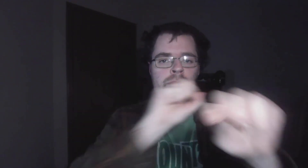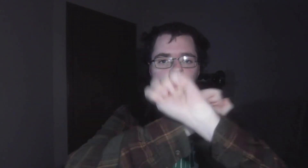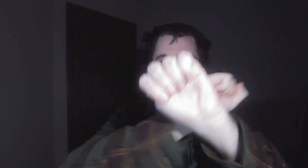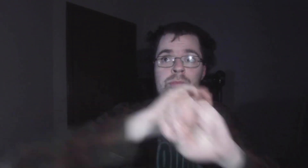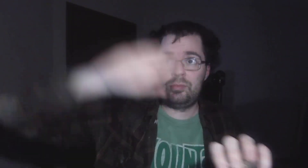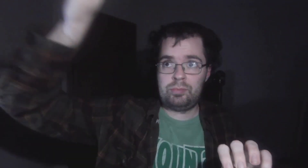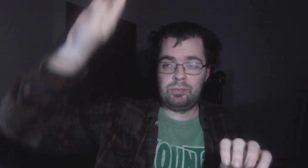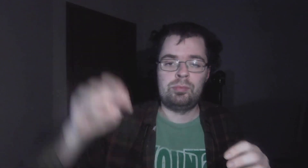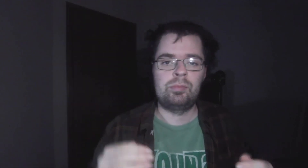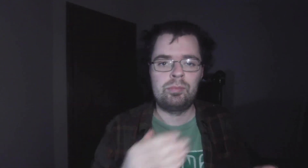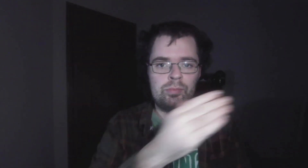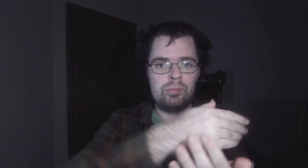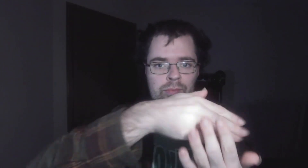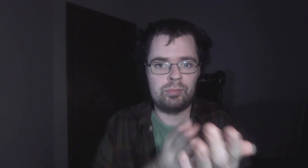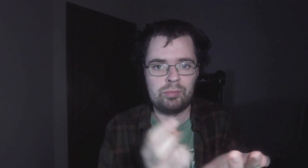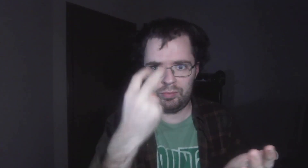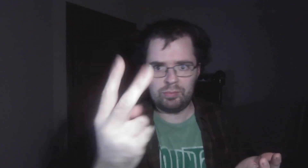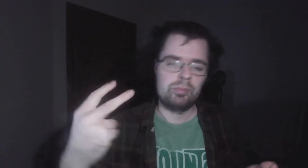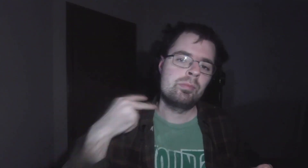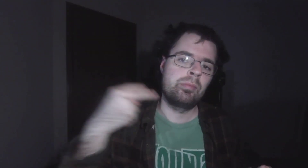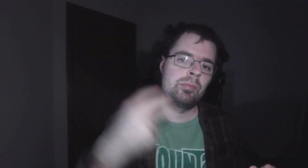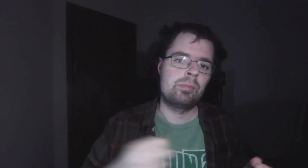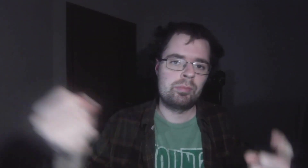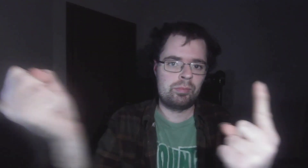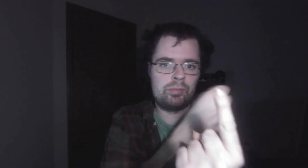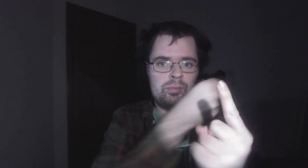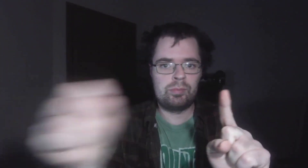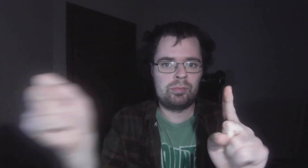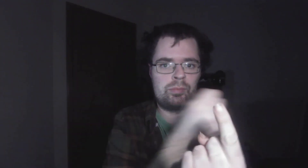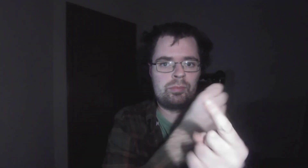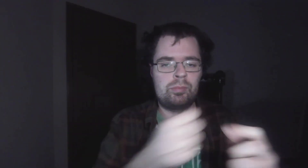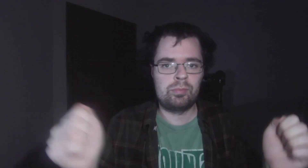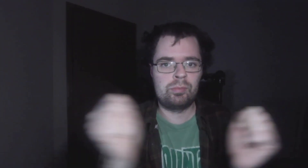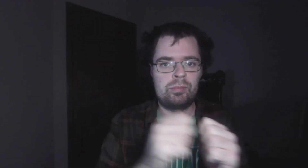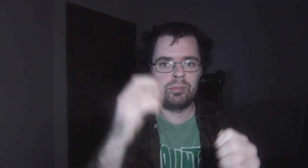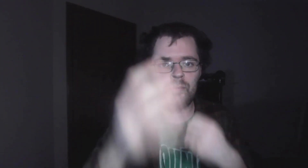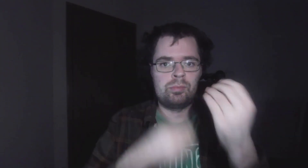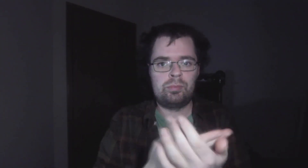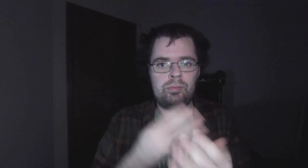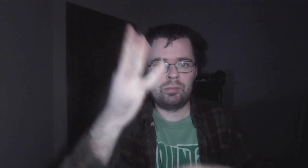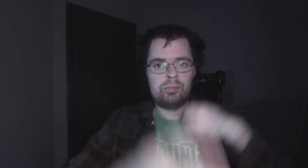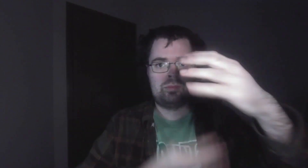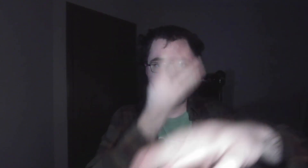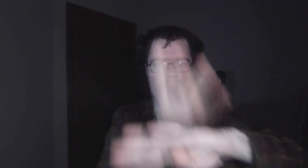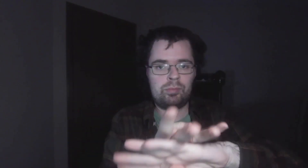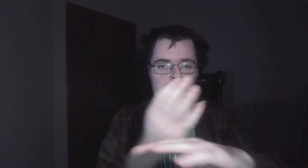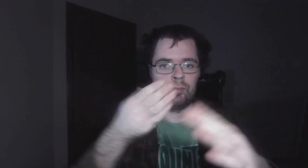defend him. Some see a victim beaten and abused, with all the world against